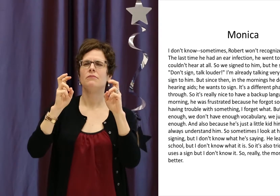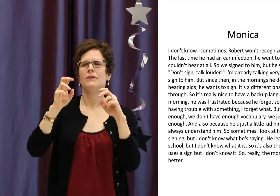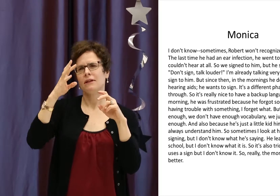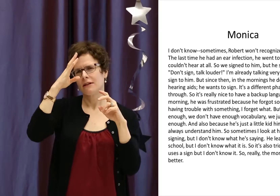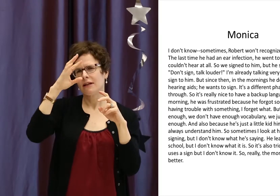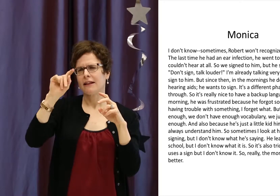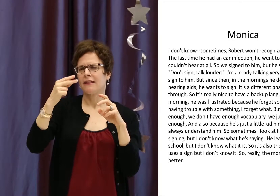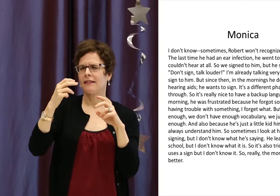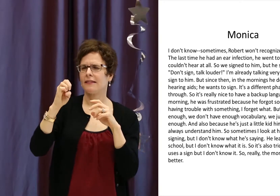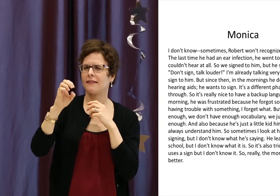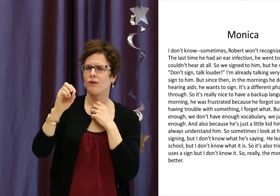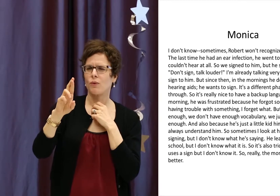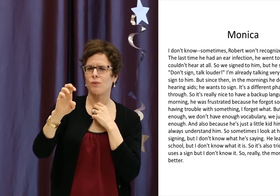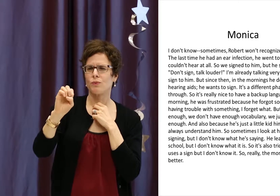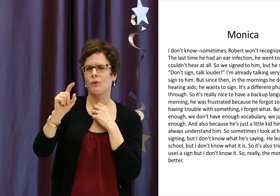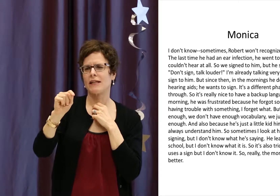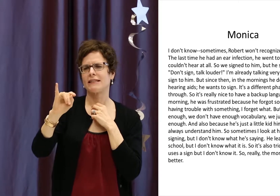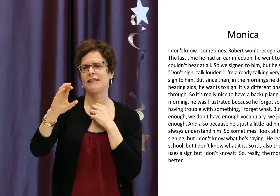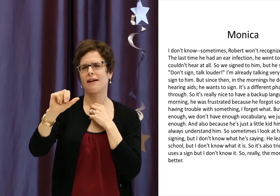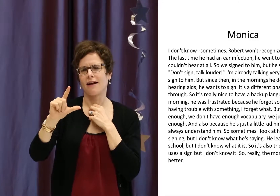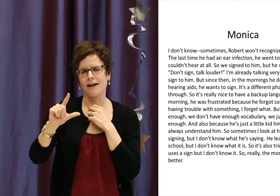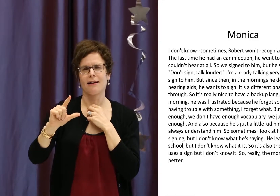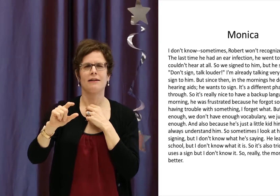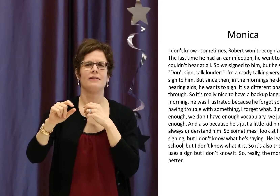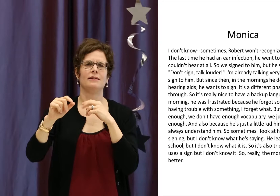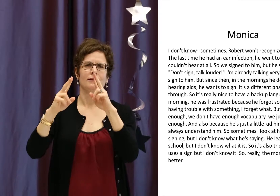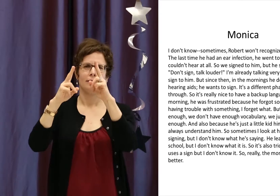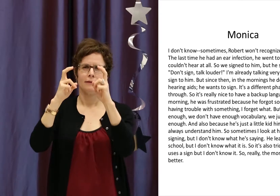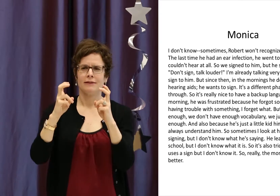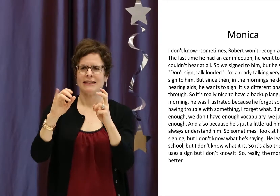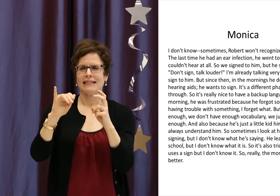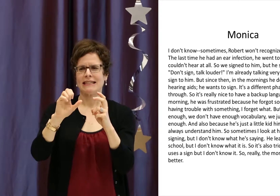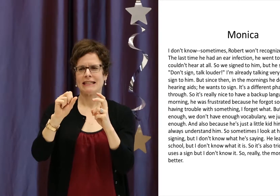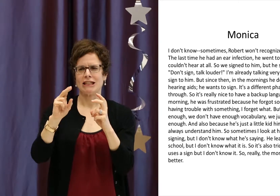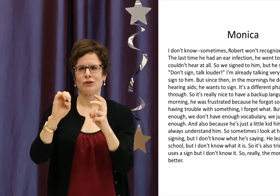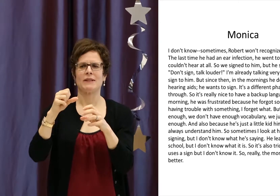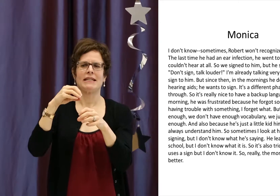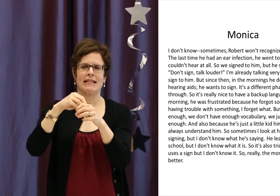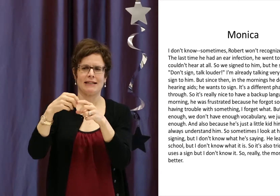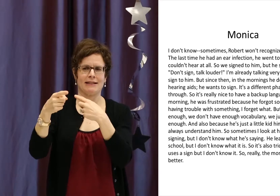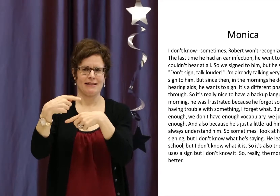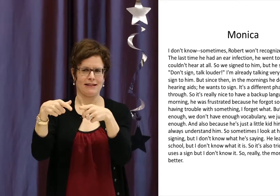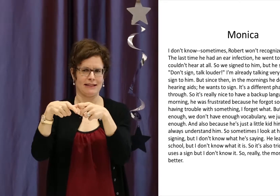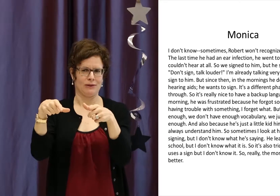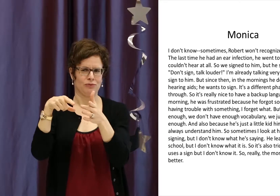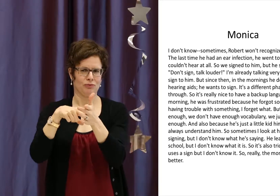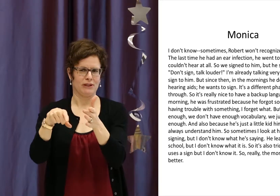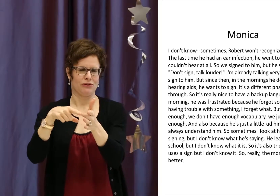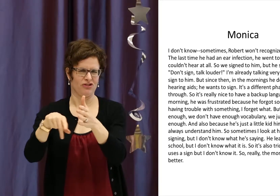It's Theoretical Issues in Sign Language Research.